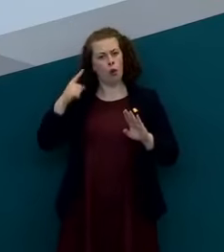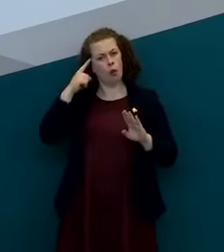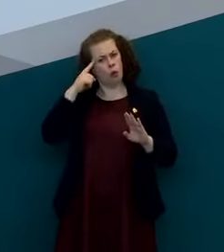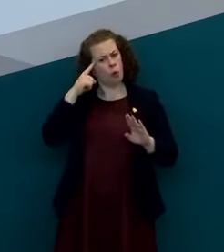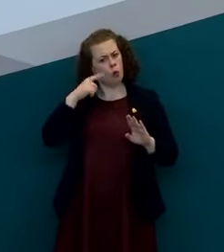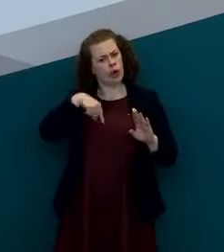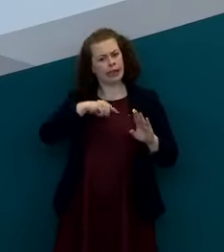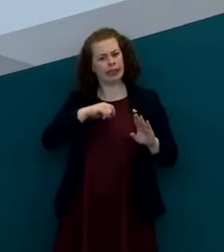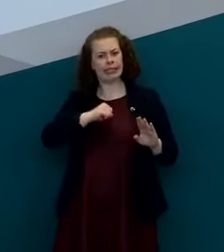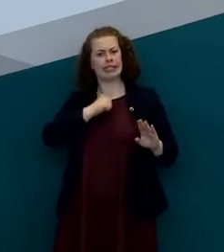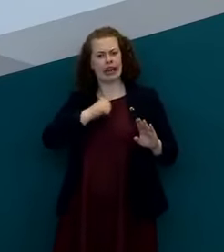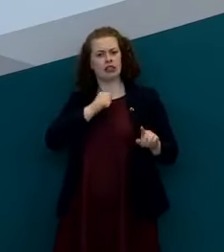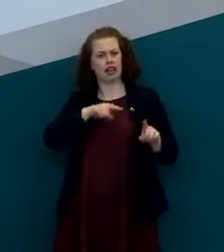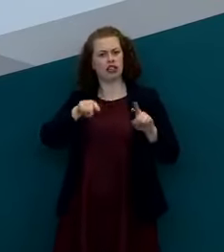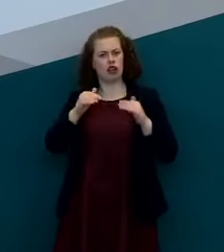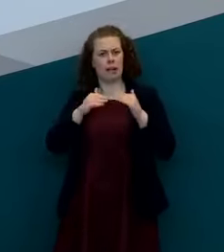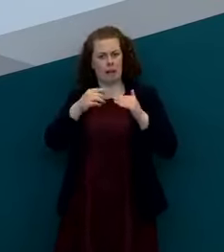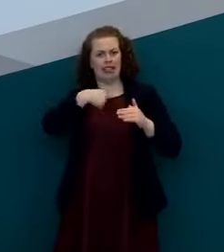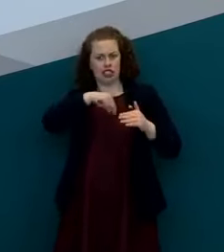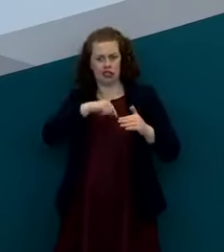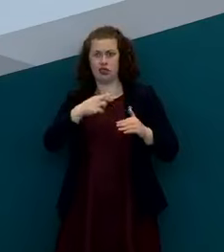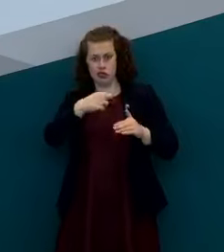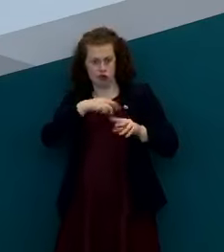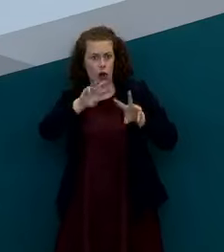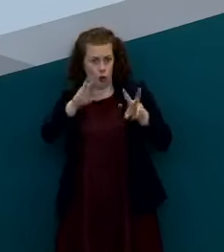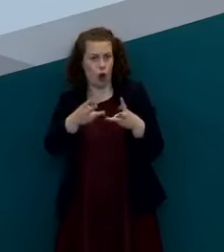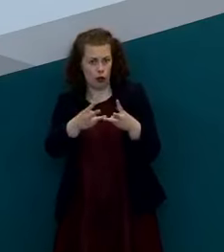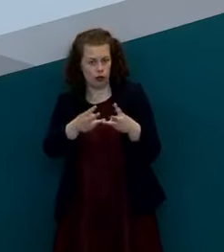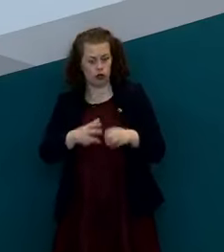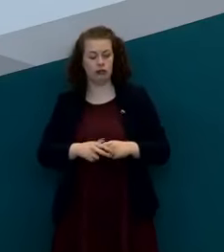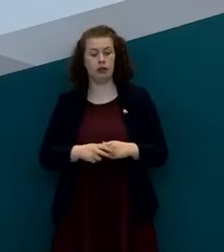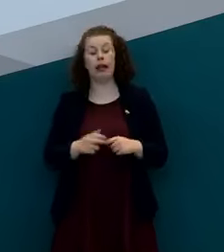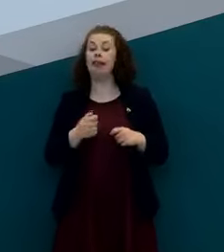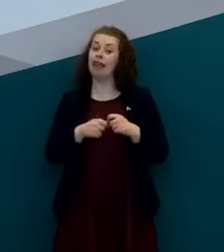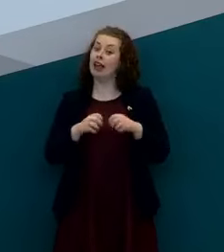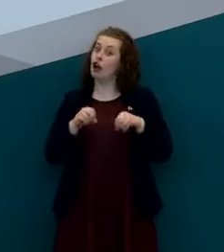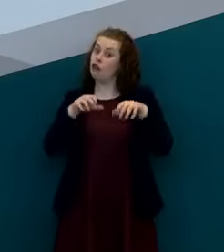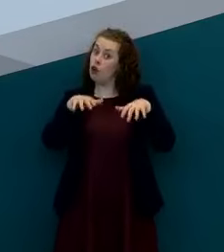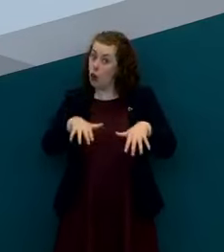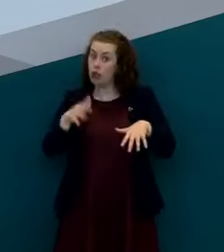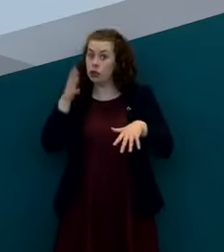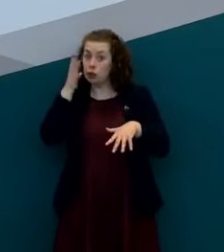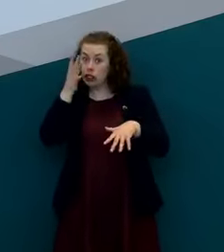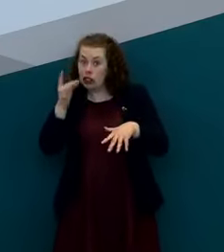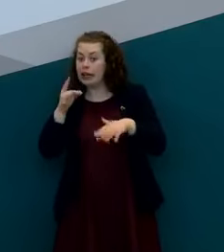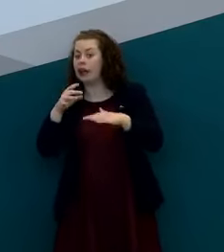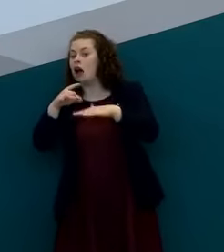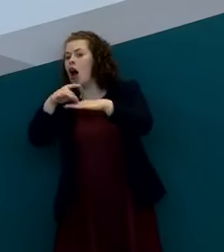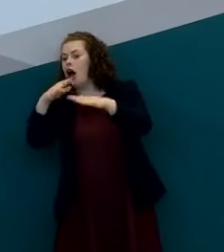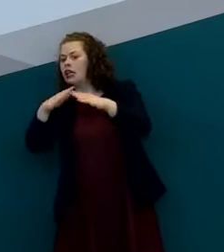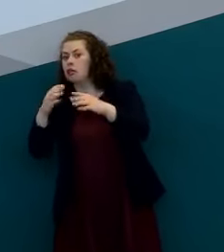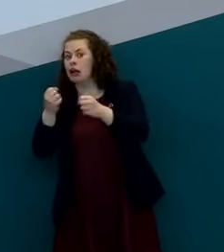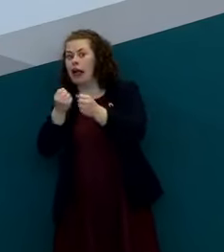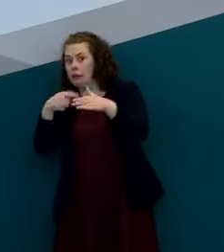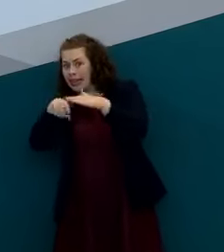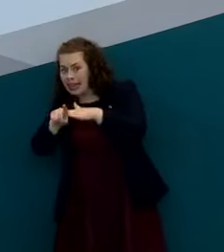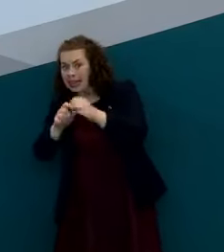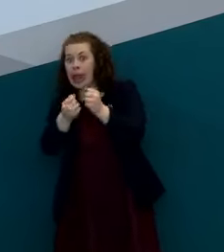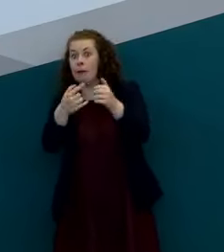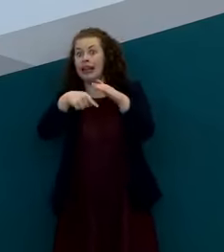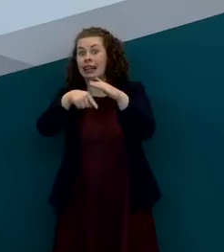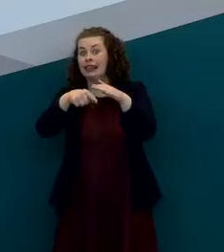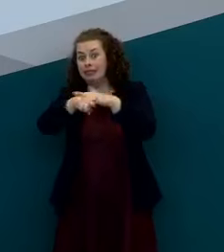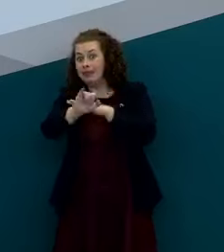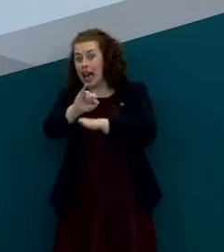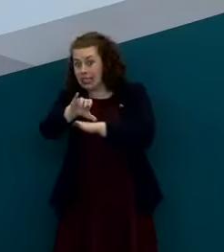represents a real phenomenon and then of course we're also checking it against rates of hospitalization rates of admission to intensive care on